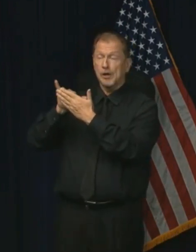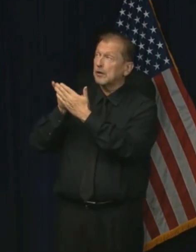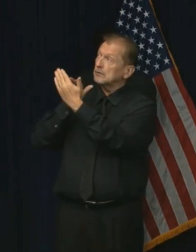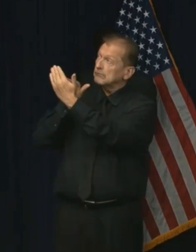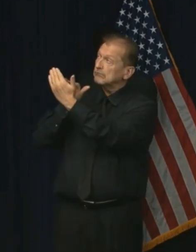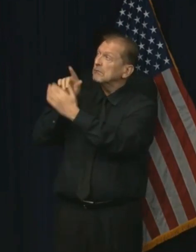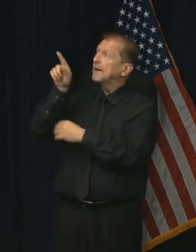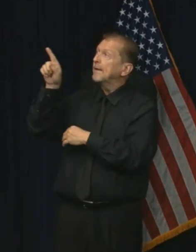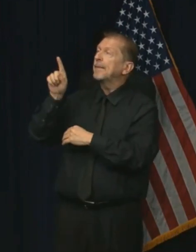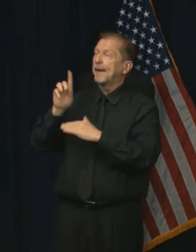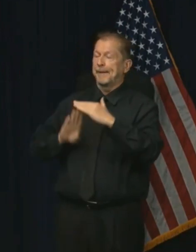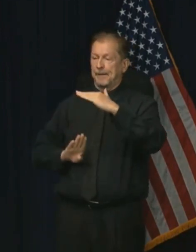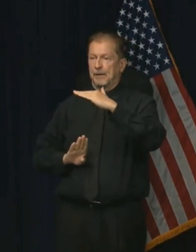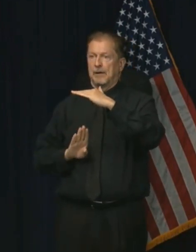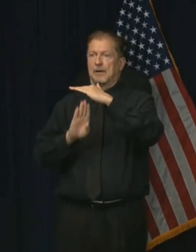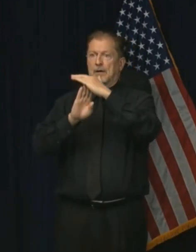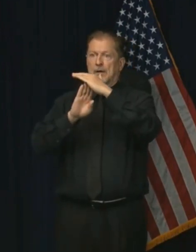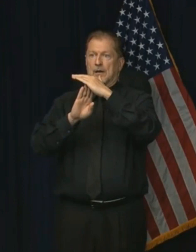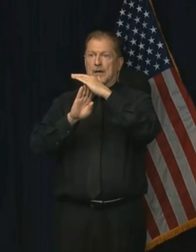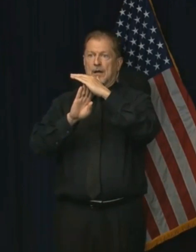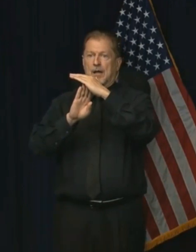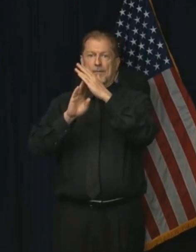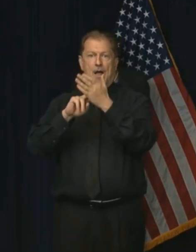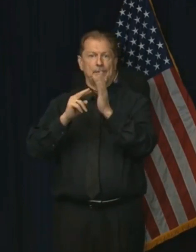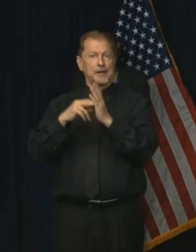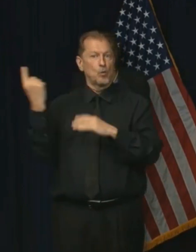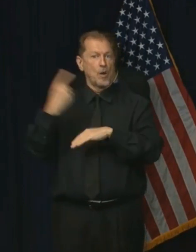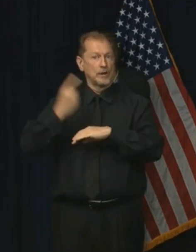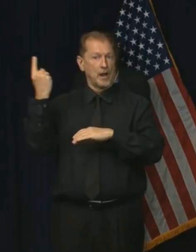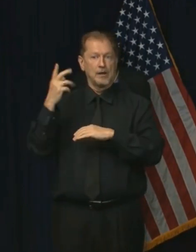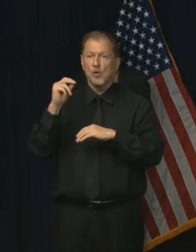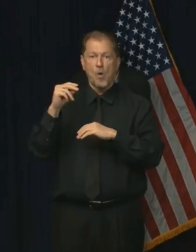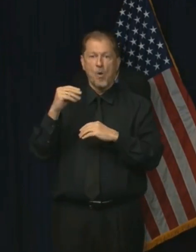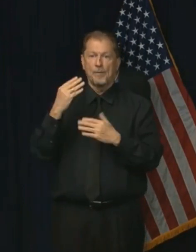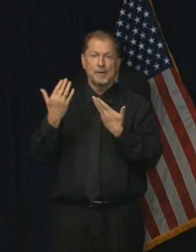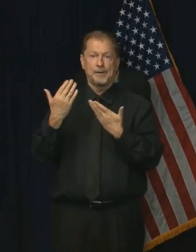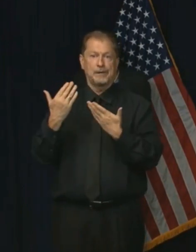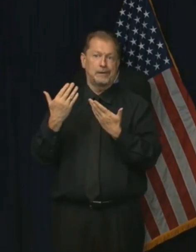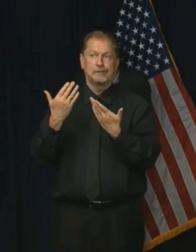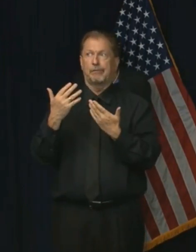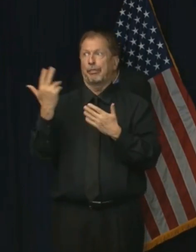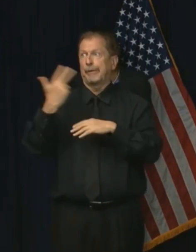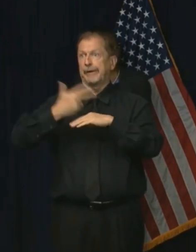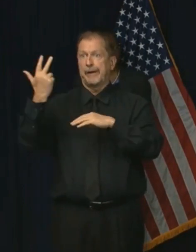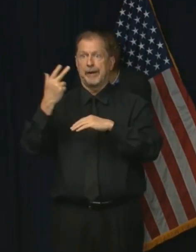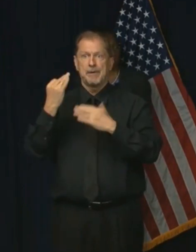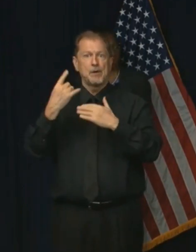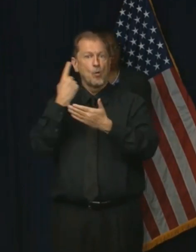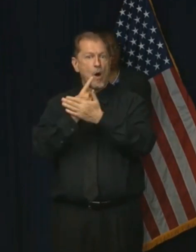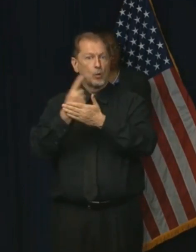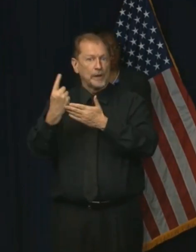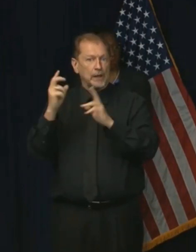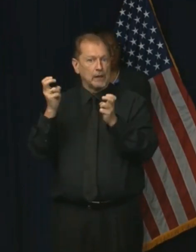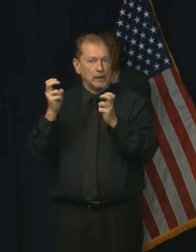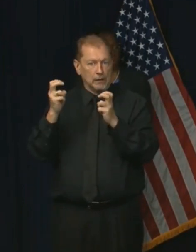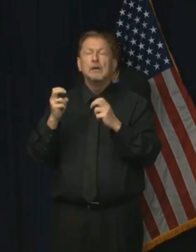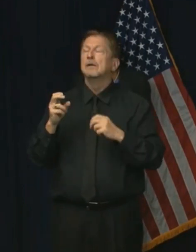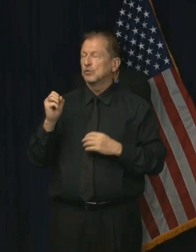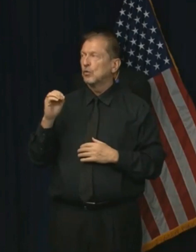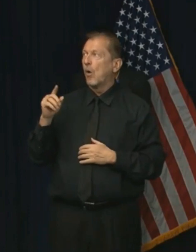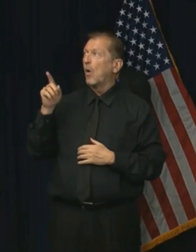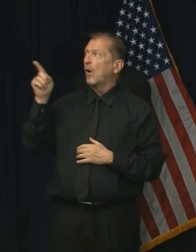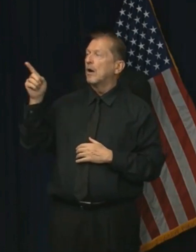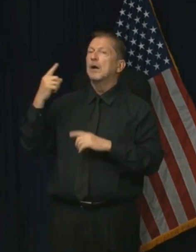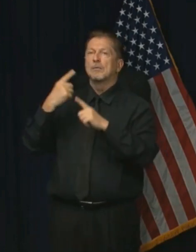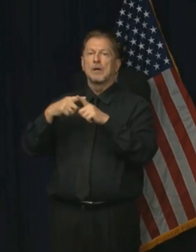may last for, you know, several days or more. Who knows? That they're seeing this in other places